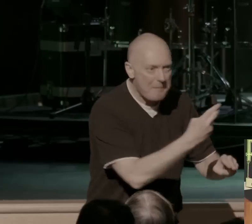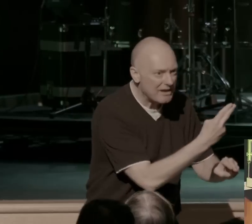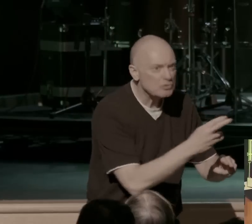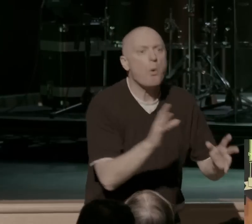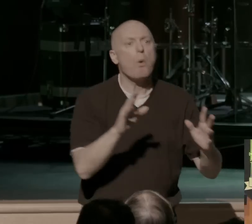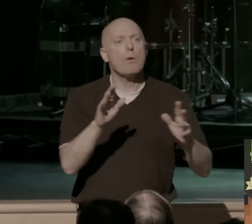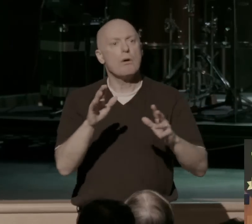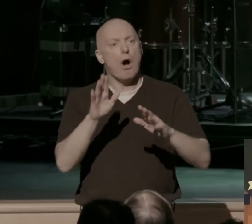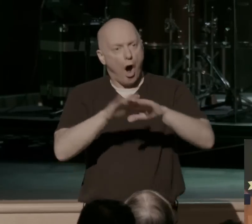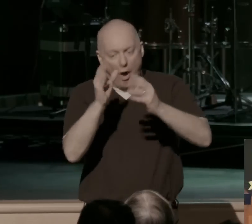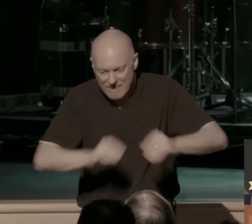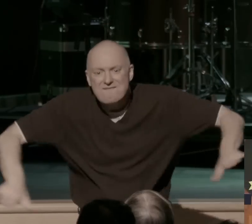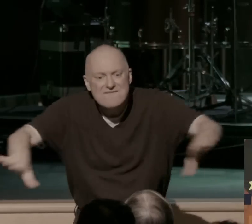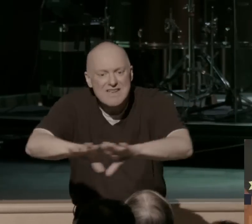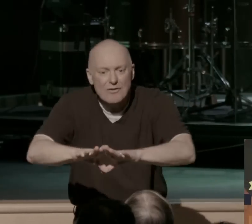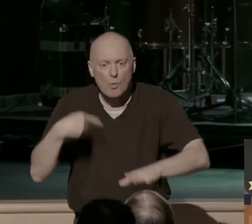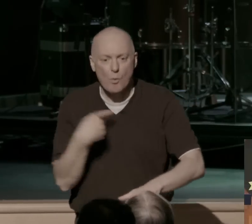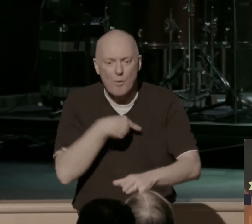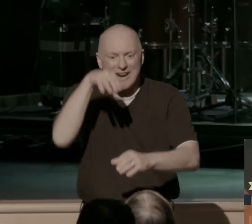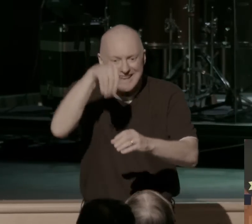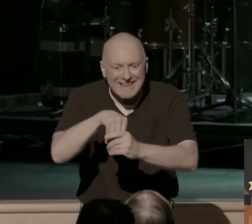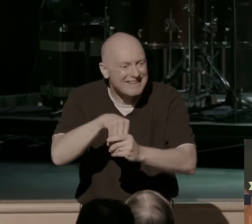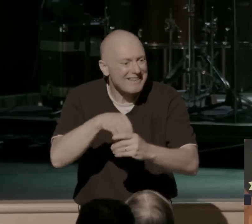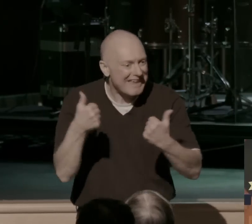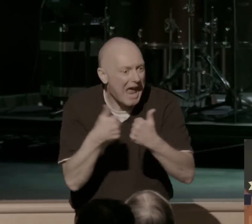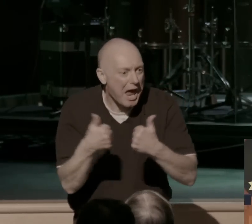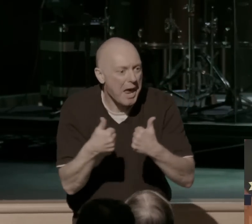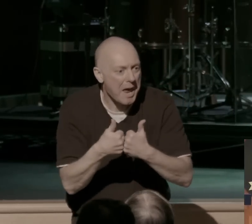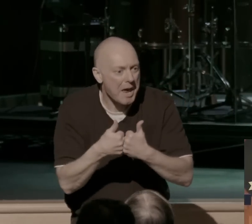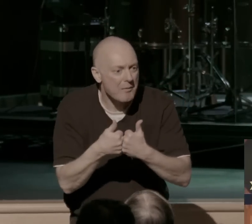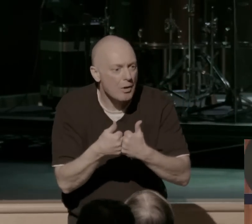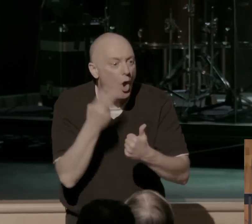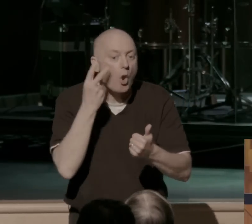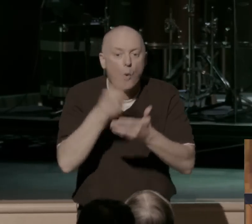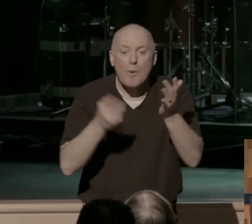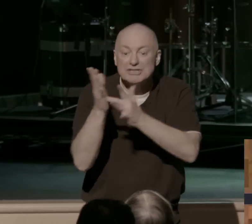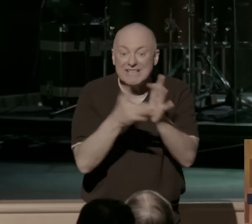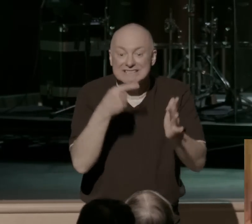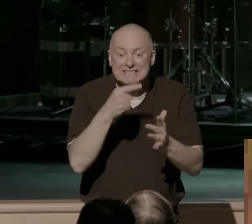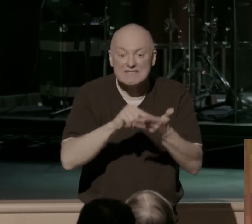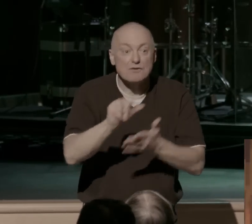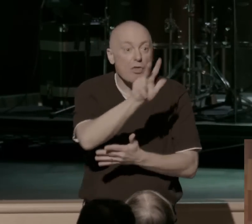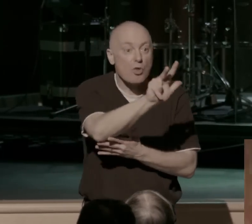We're on the field. We're in. And you look what Jesus says, and look at verse 34.